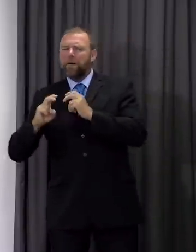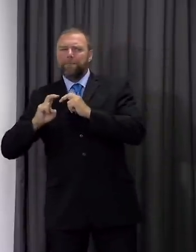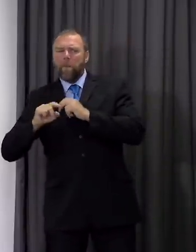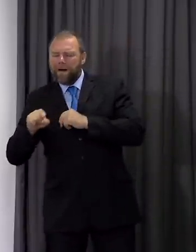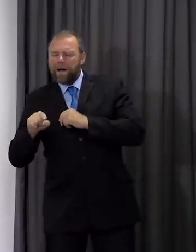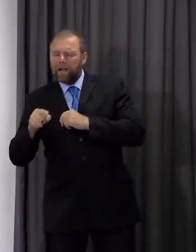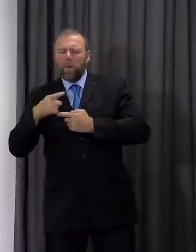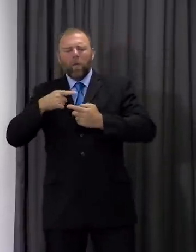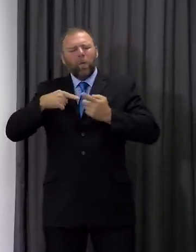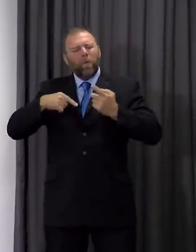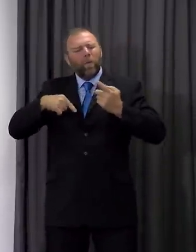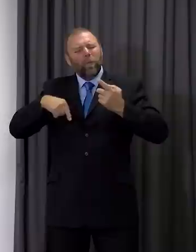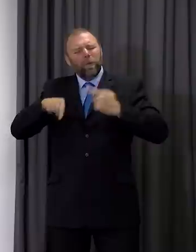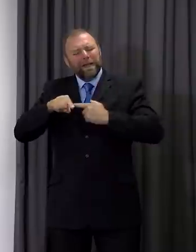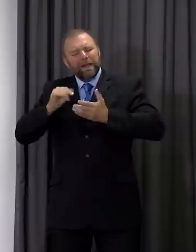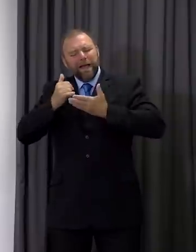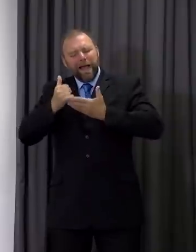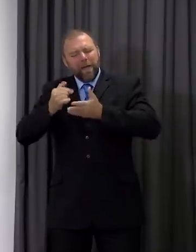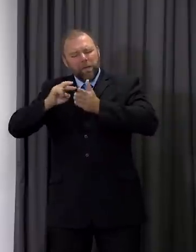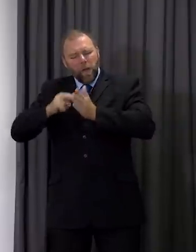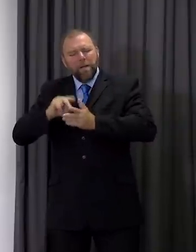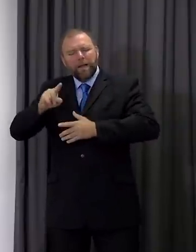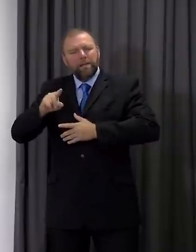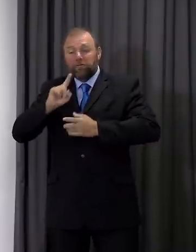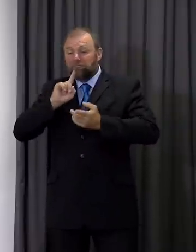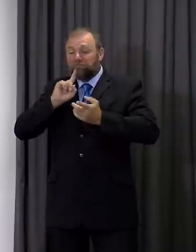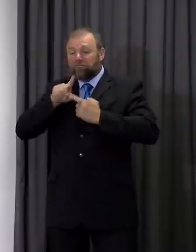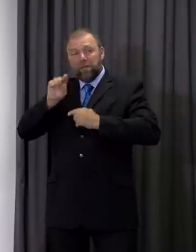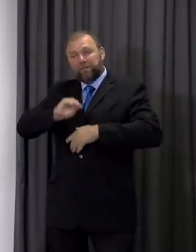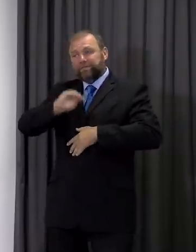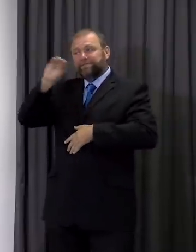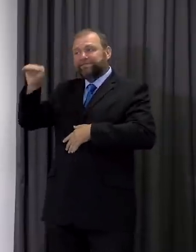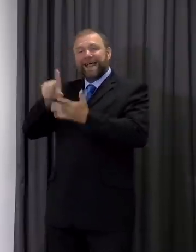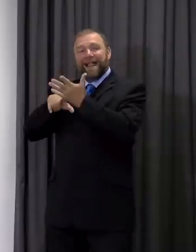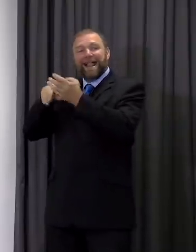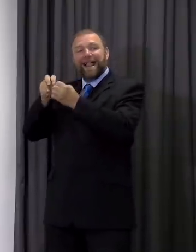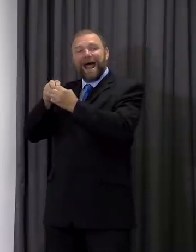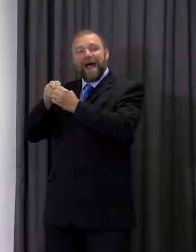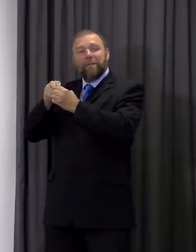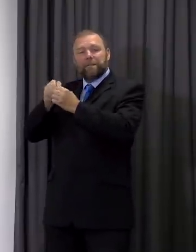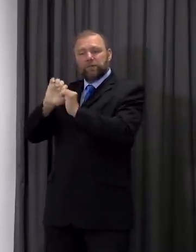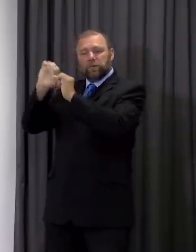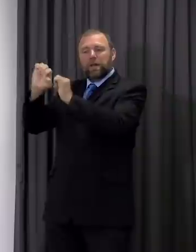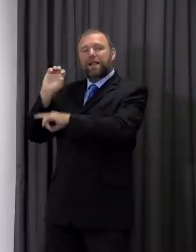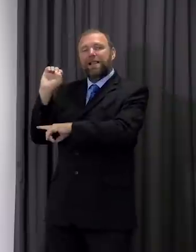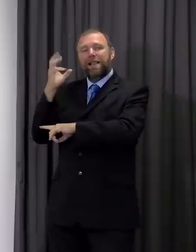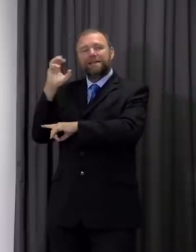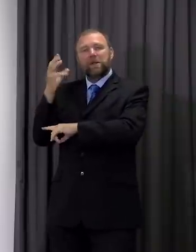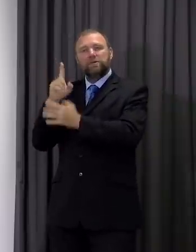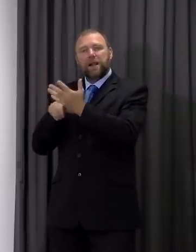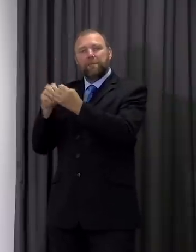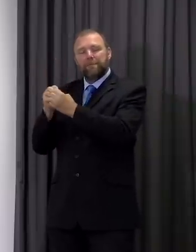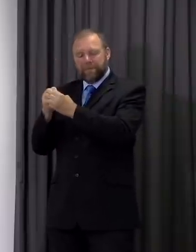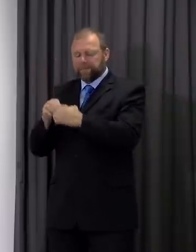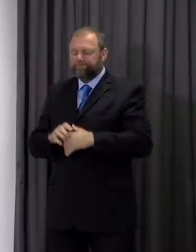once we've decided where they're going to go, the results in those typically go back to be tested within the Lighthouse laboratories.